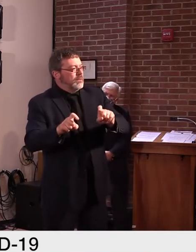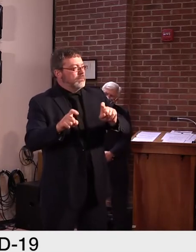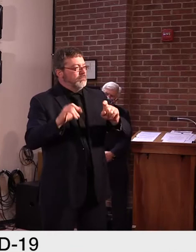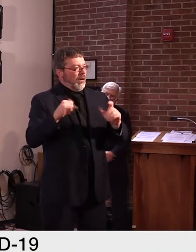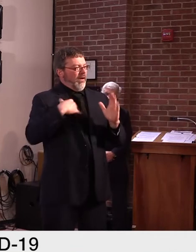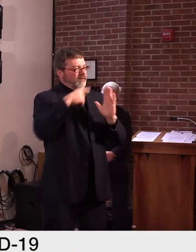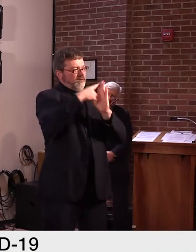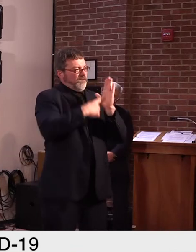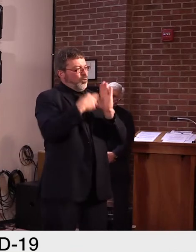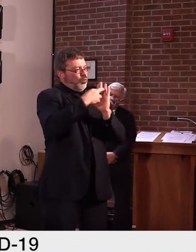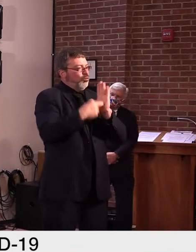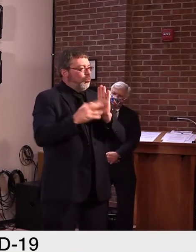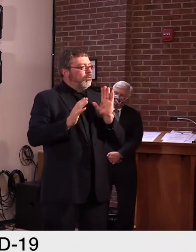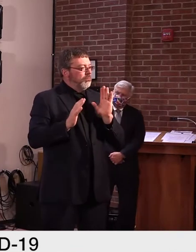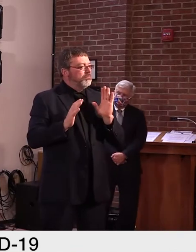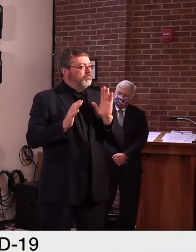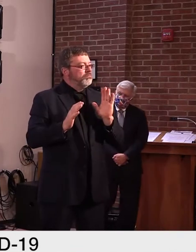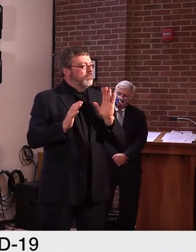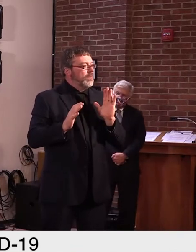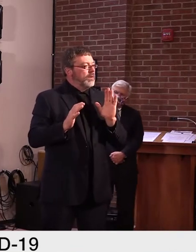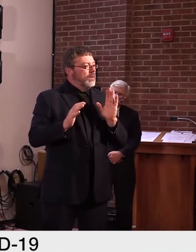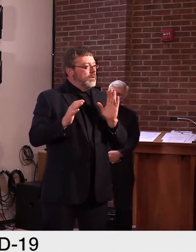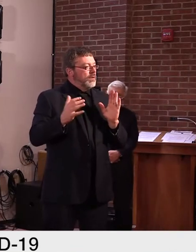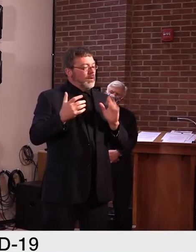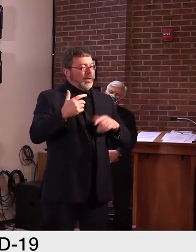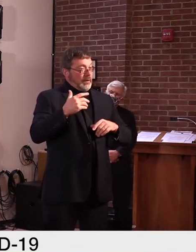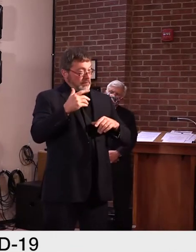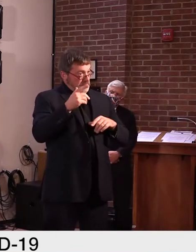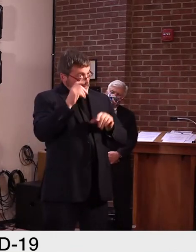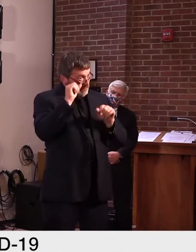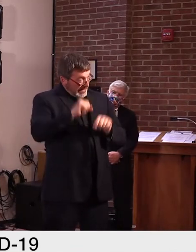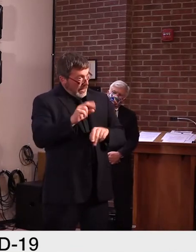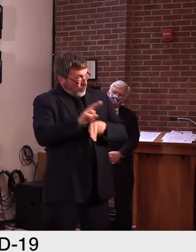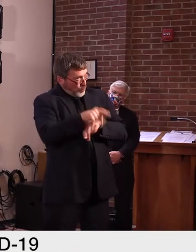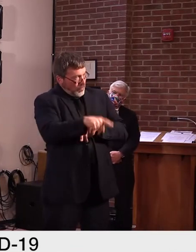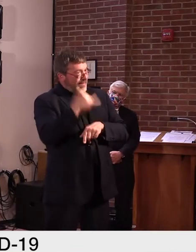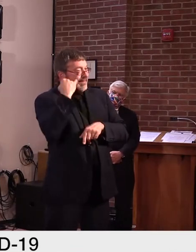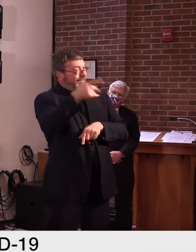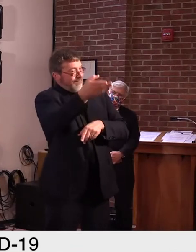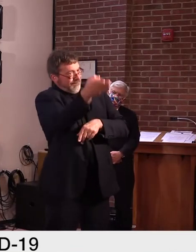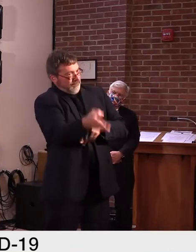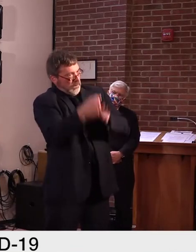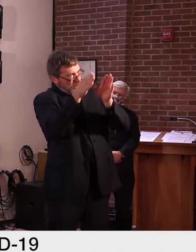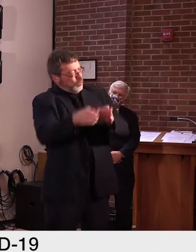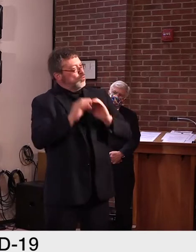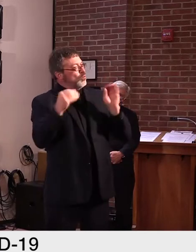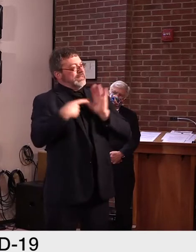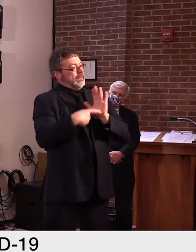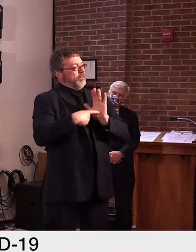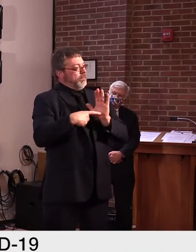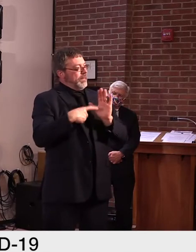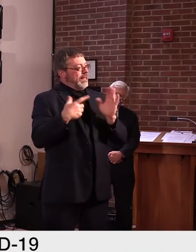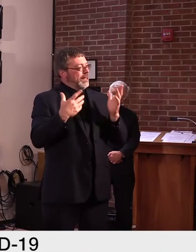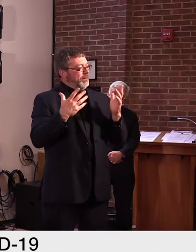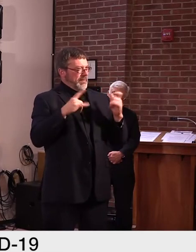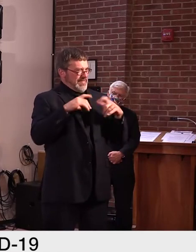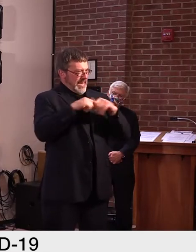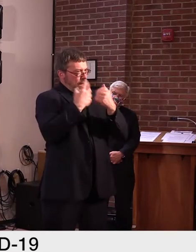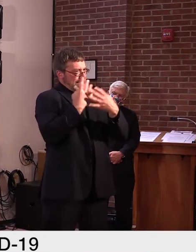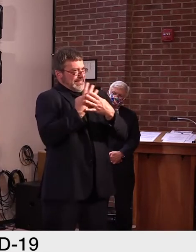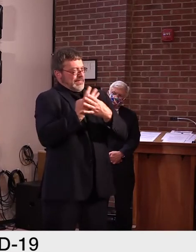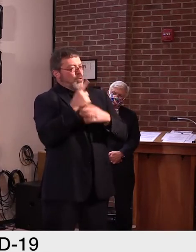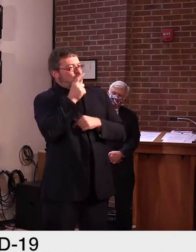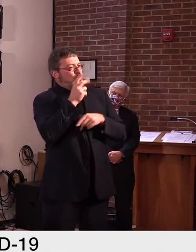where people are asymptomatic, but they're being used for what I would terms screening. Just surveilling that